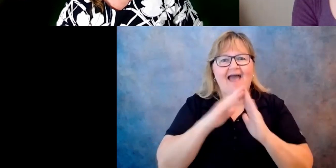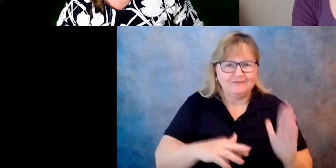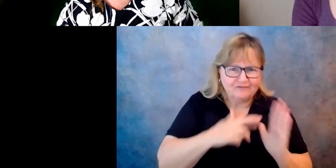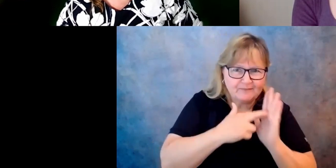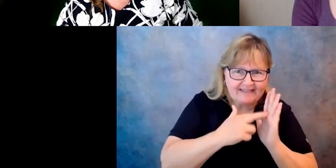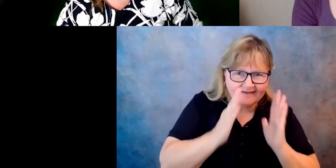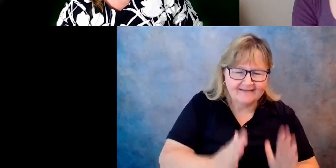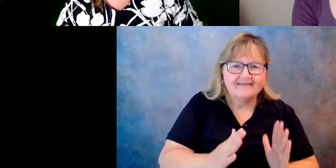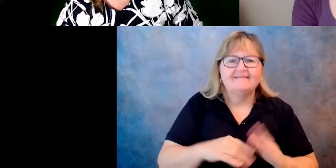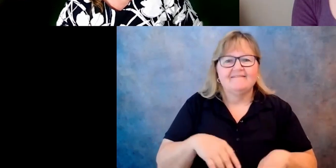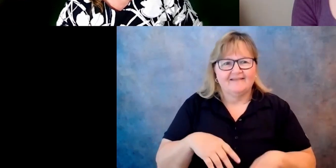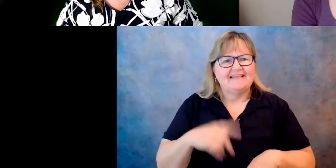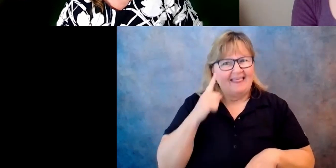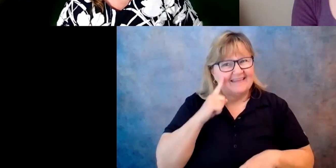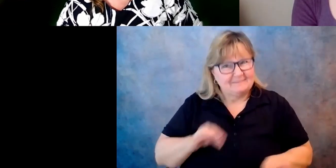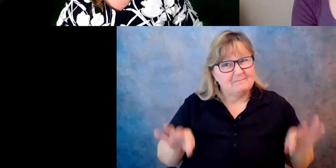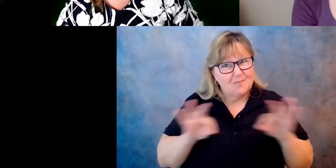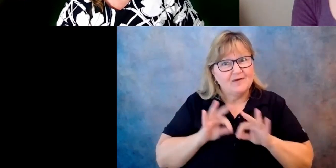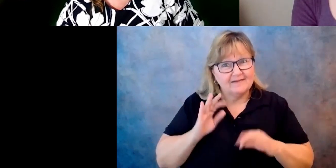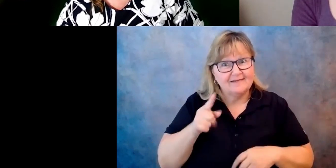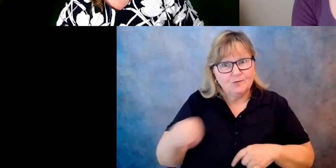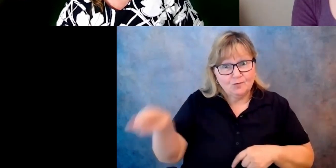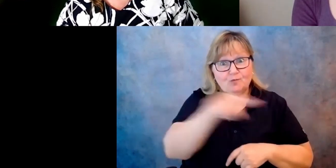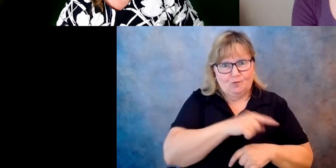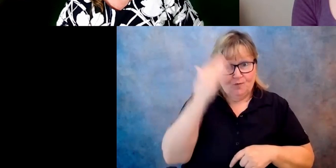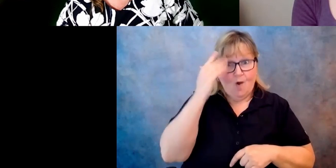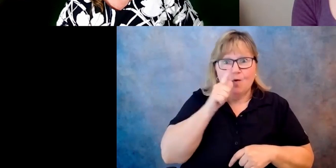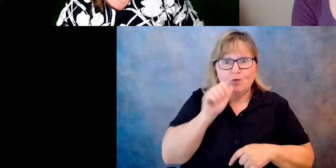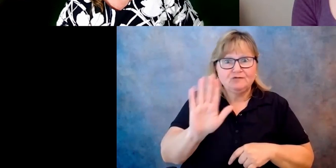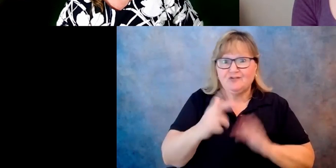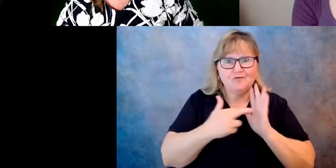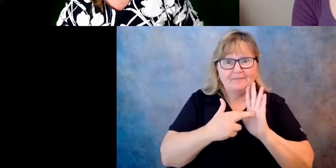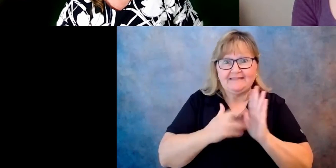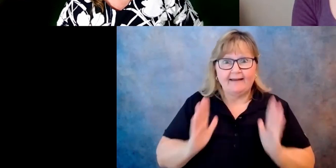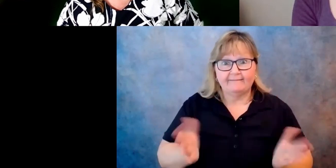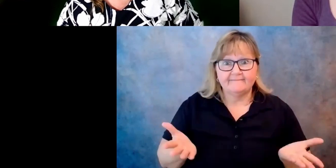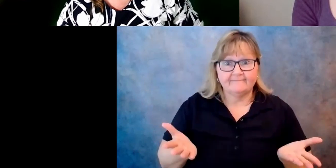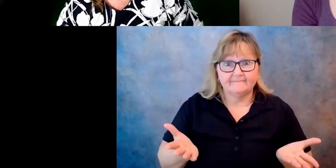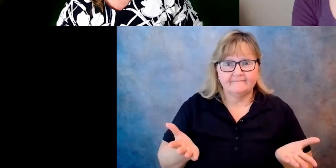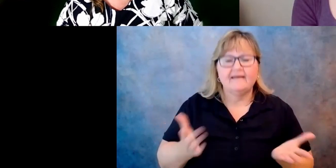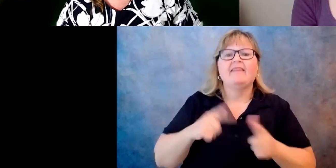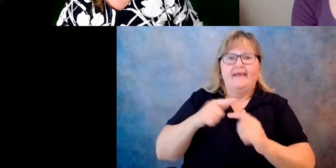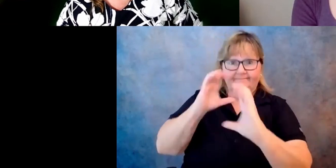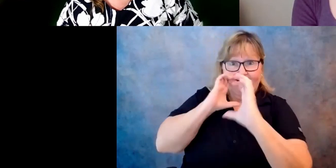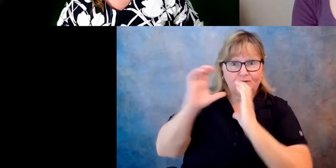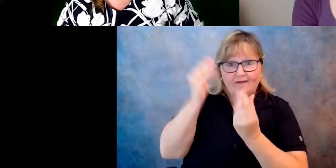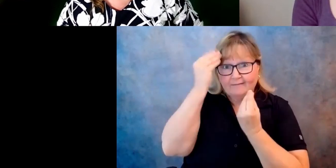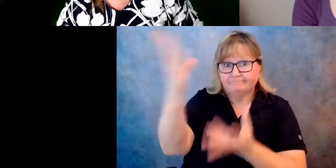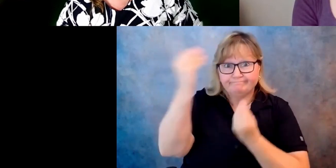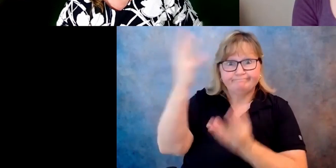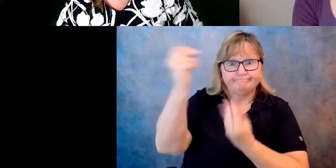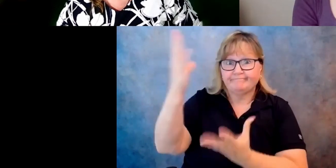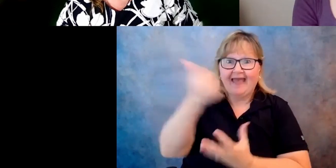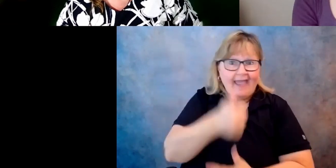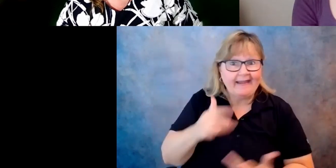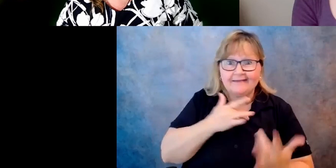think it's important that you know who your representatives are and communicate with them regularly about any